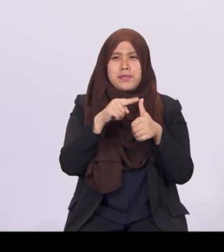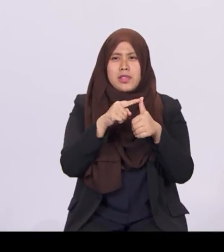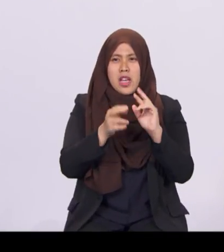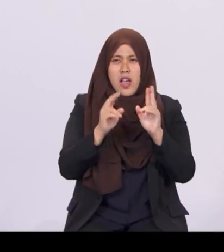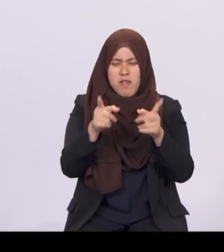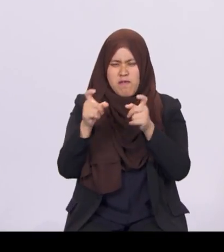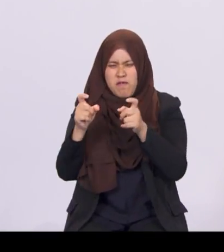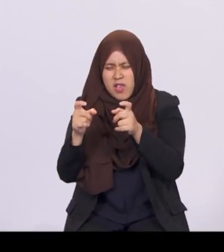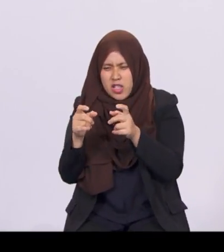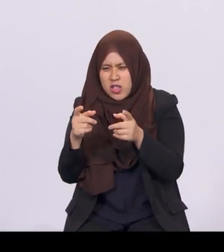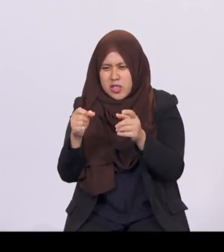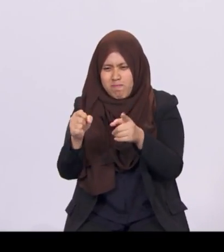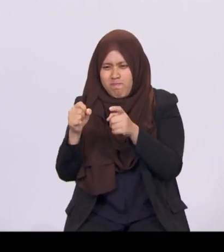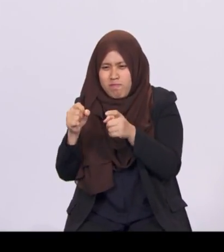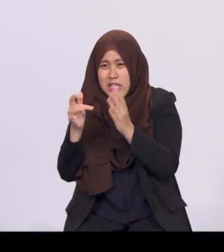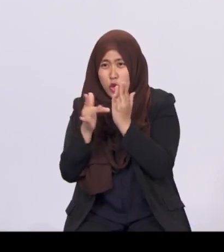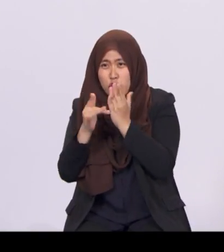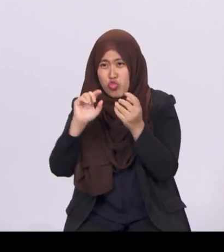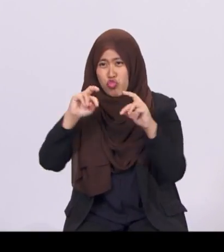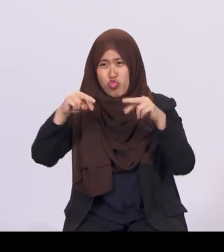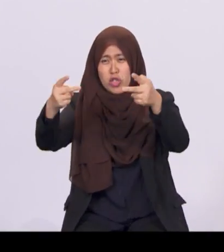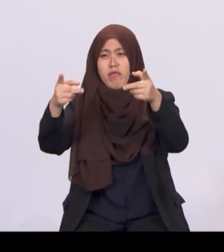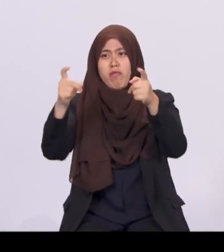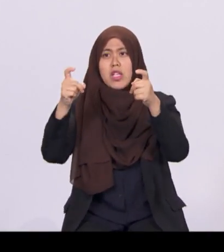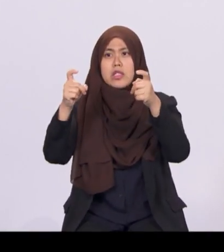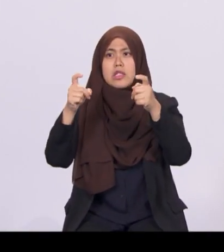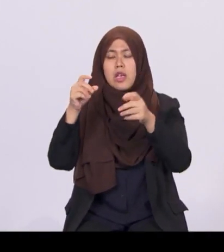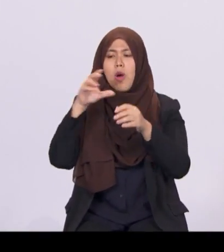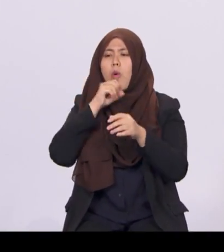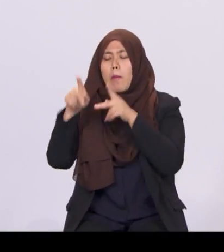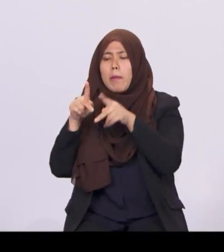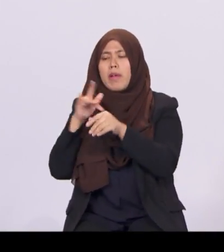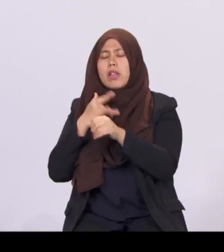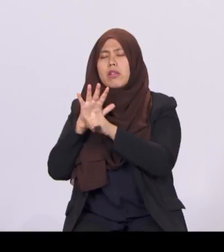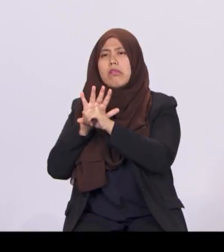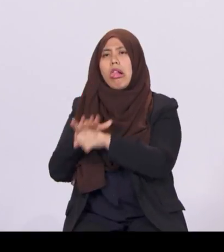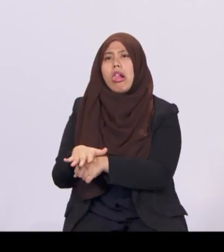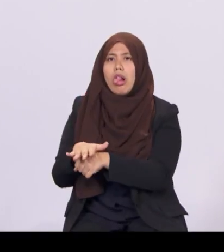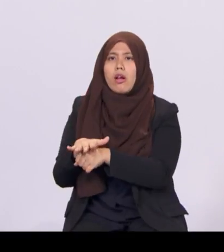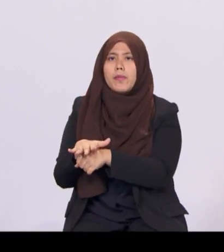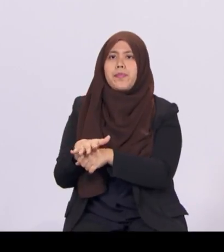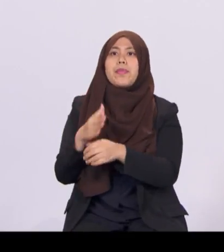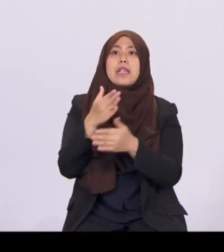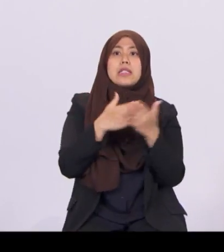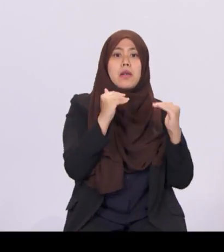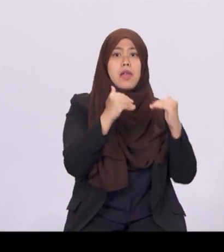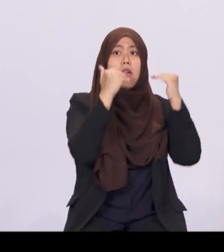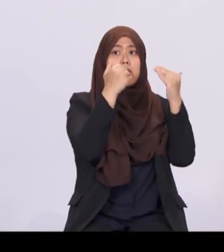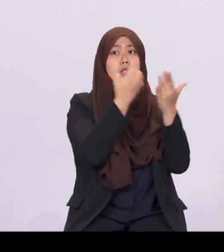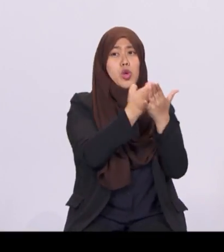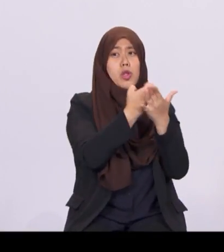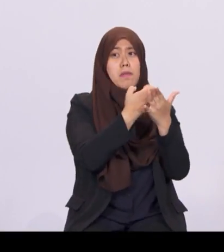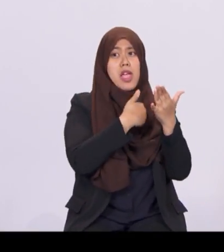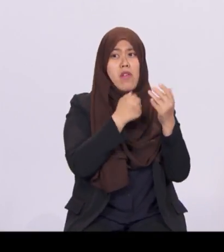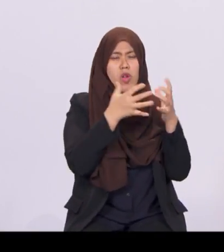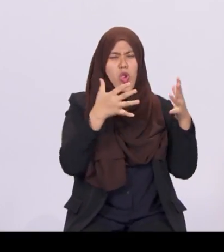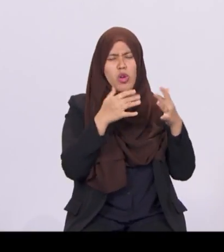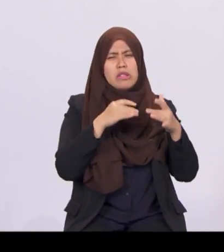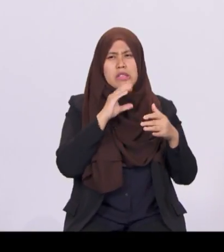older workers feeling marginalised. In some advanced economies, there is rising discontent over globalisation and